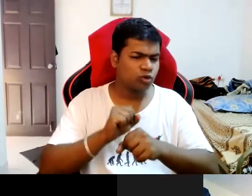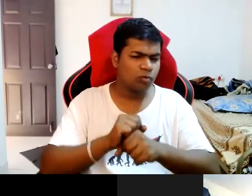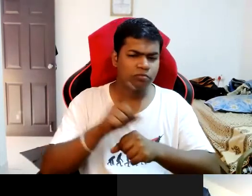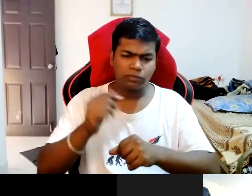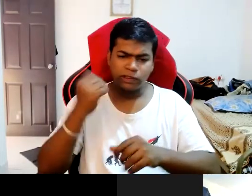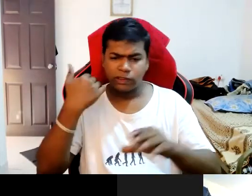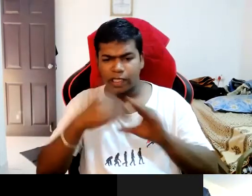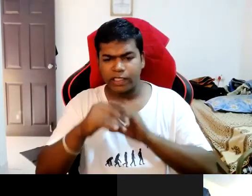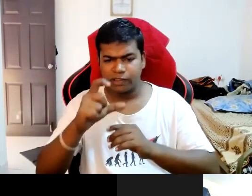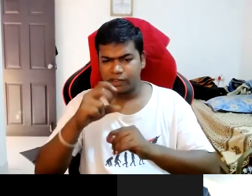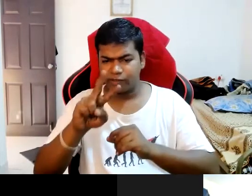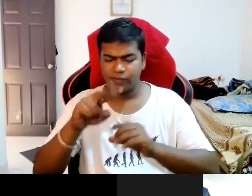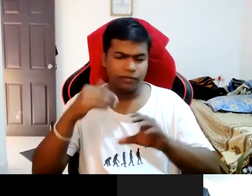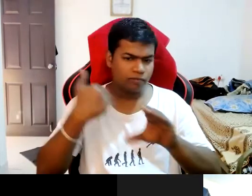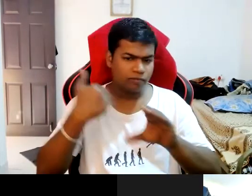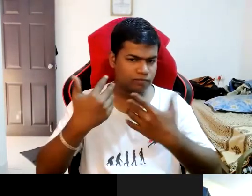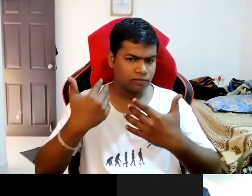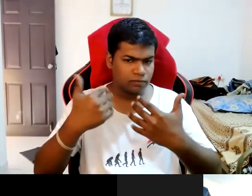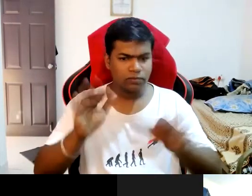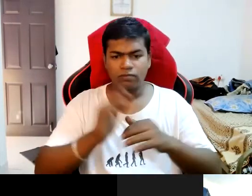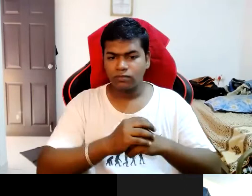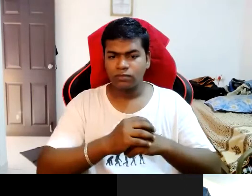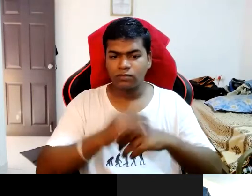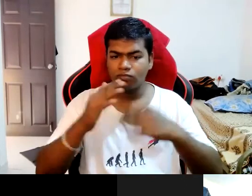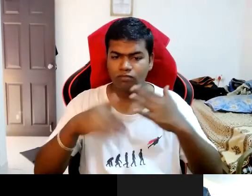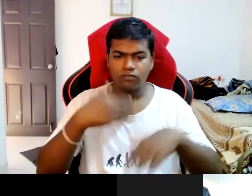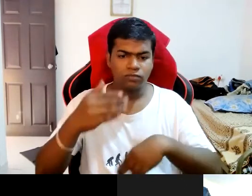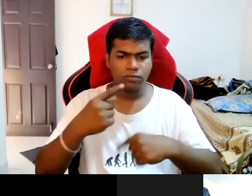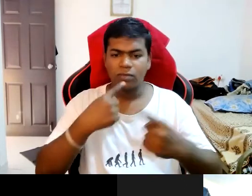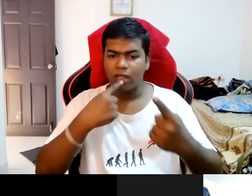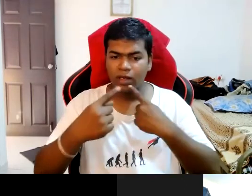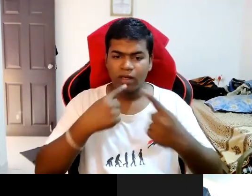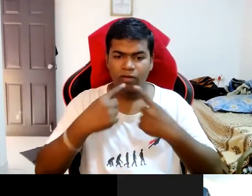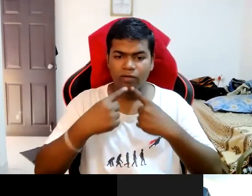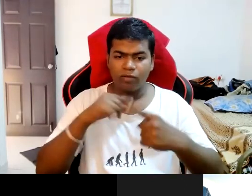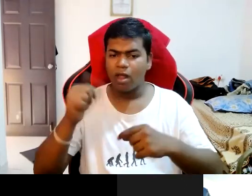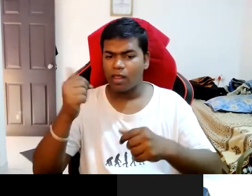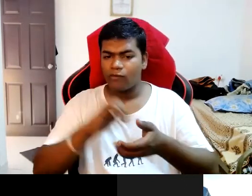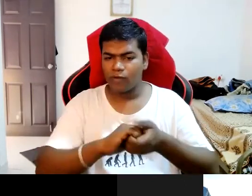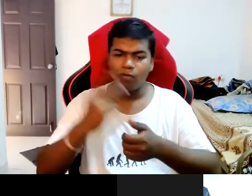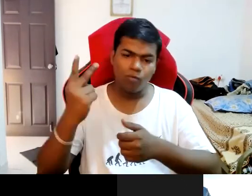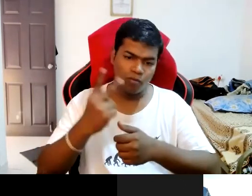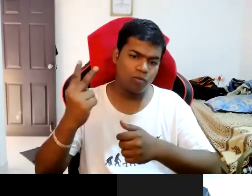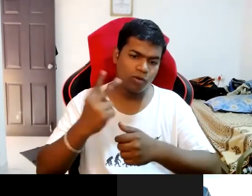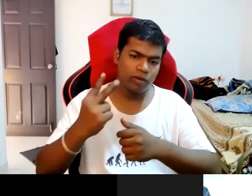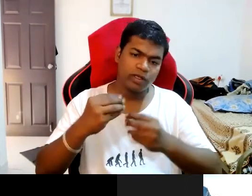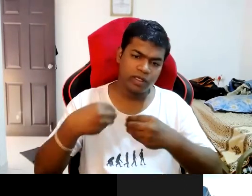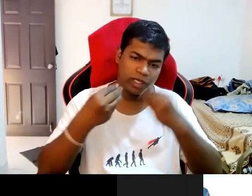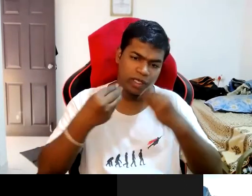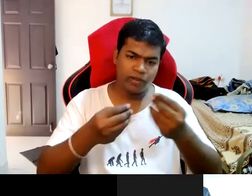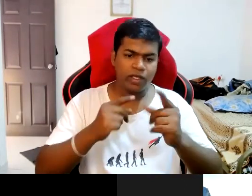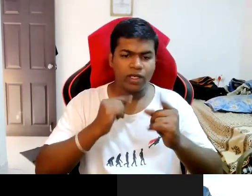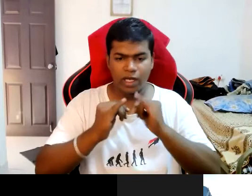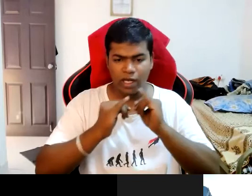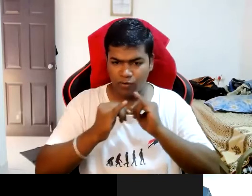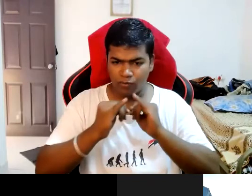after getting a call for then I given my interview me and one of my friends both are given interviews and both